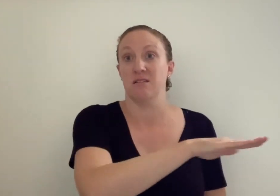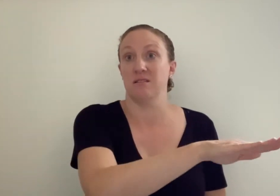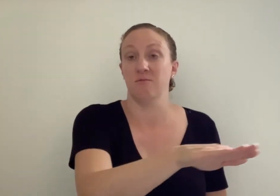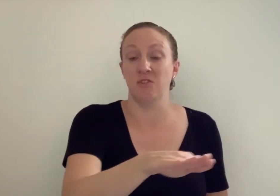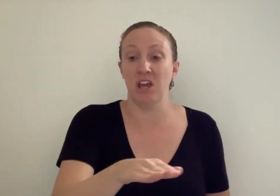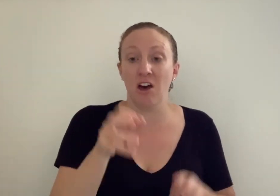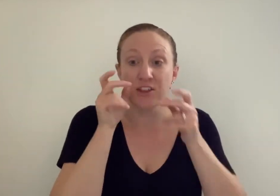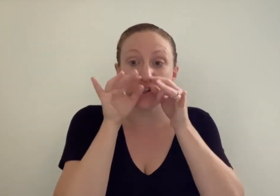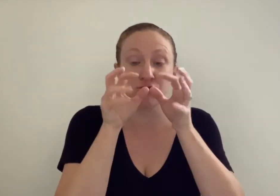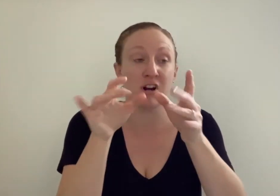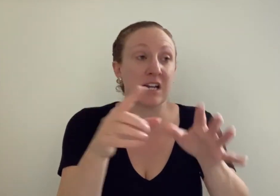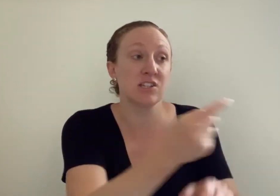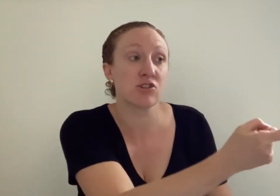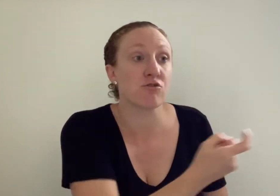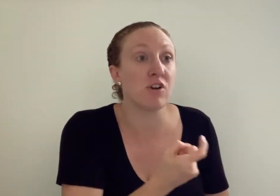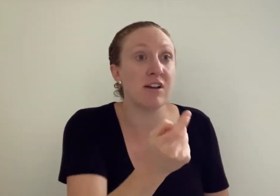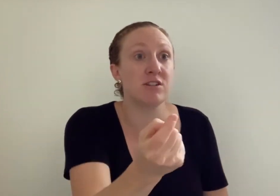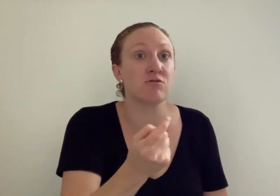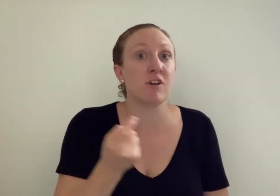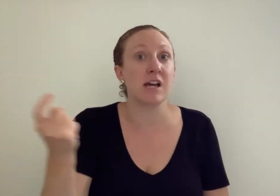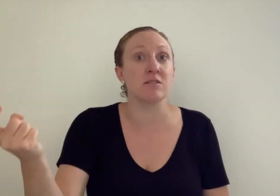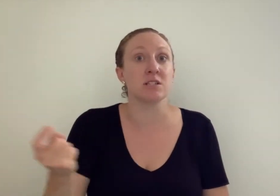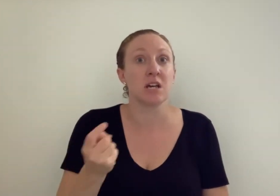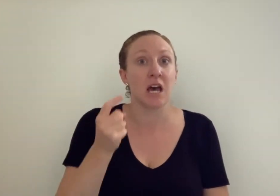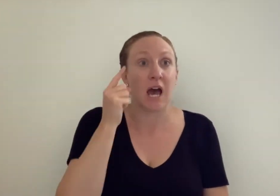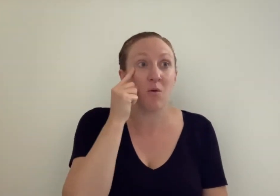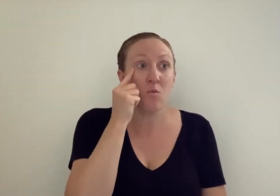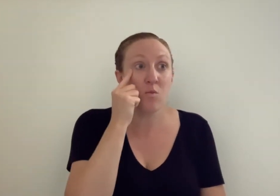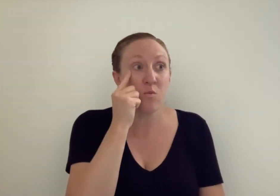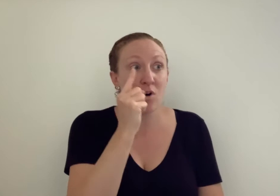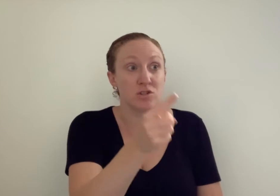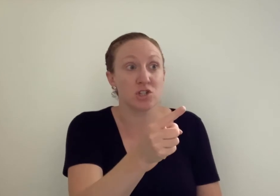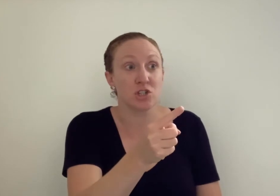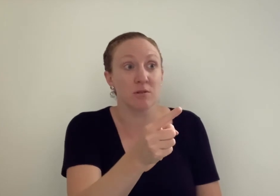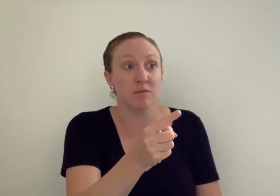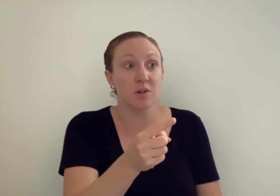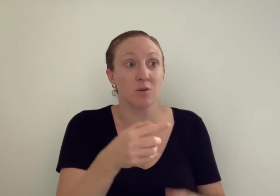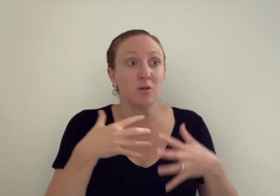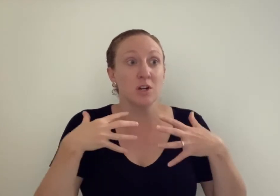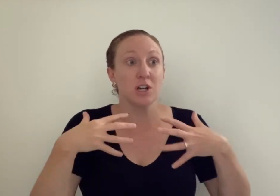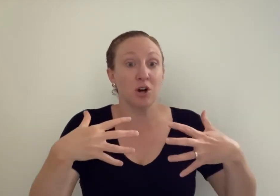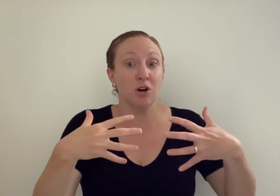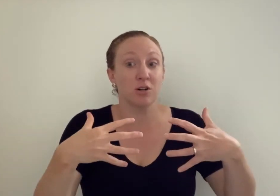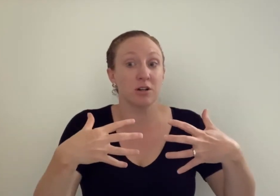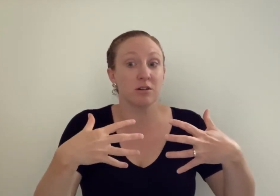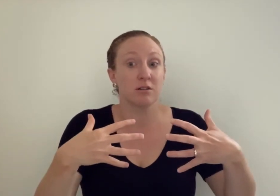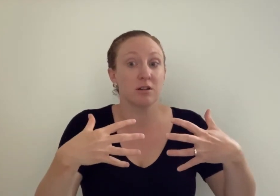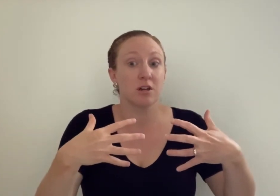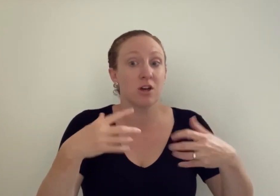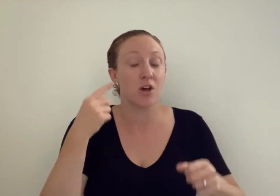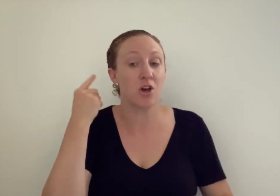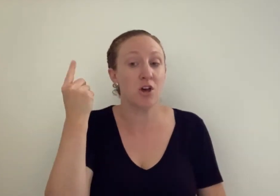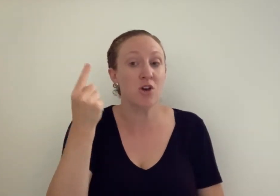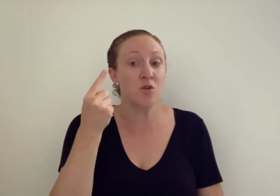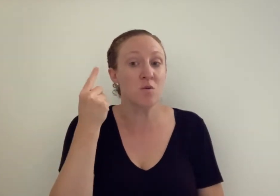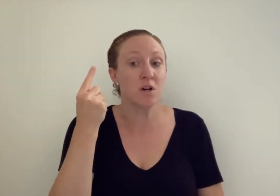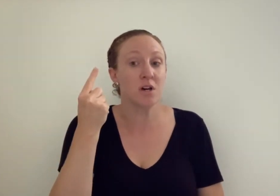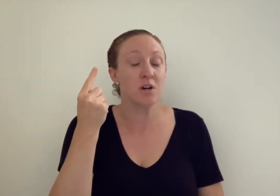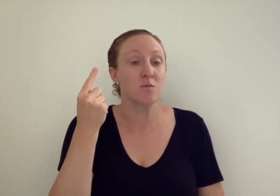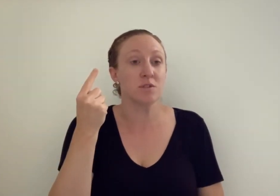The other dragons crowded round and watched them all agog. Who was